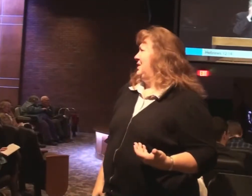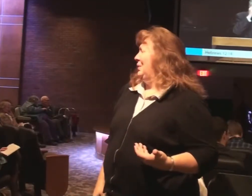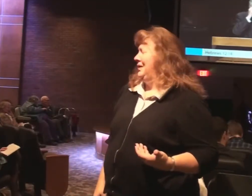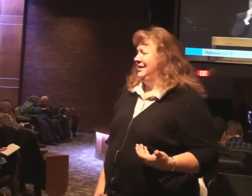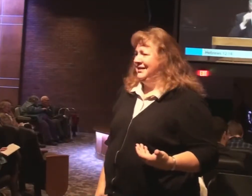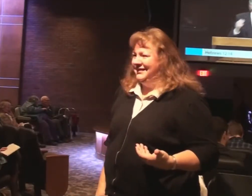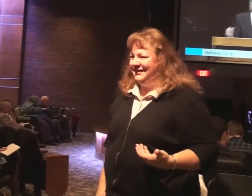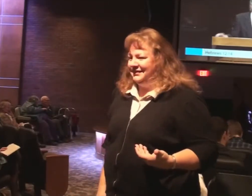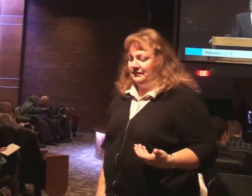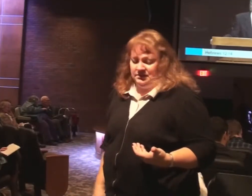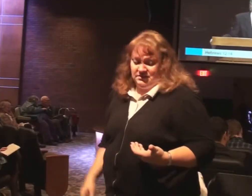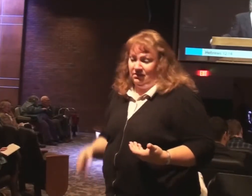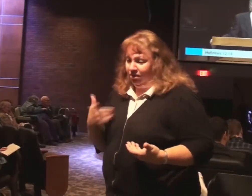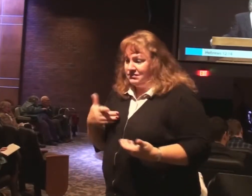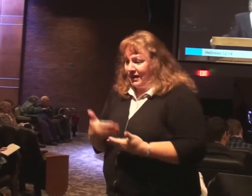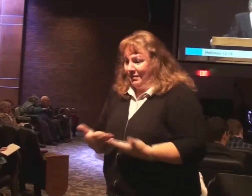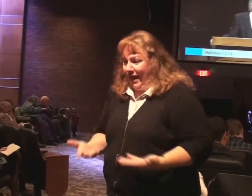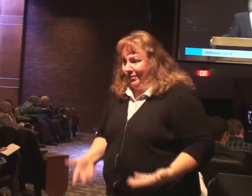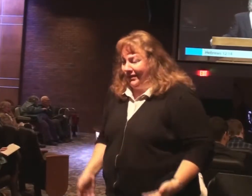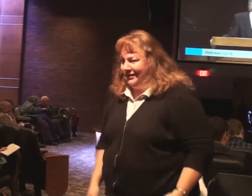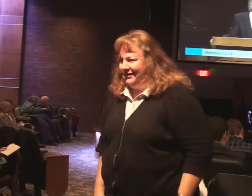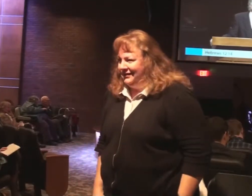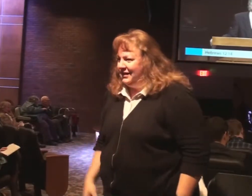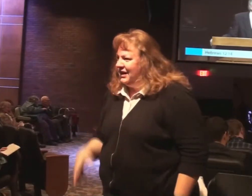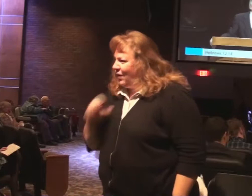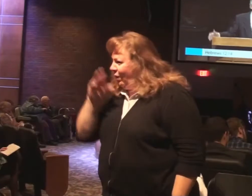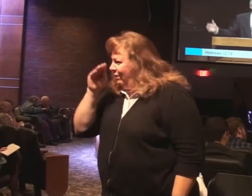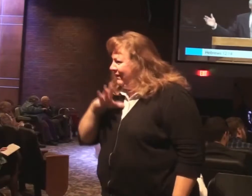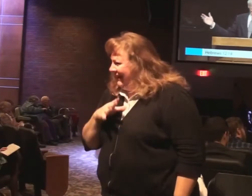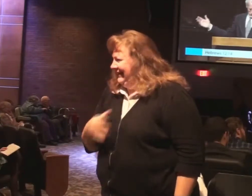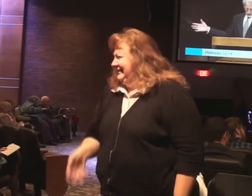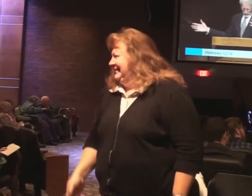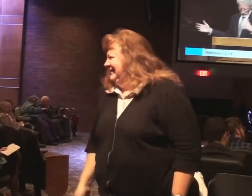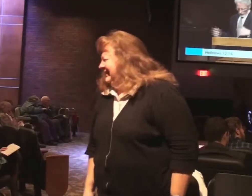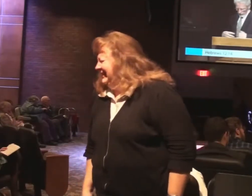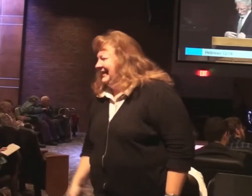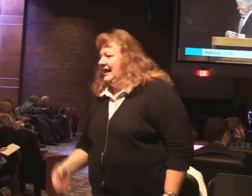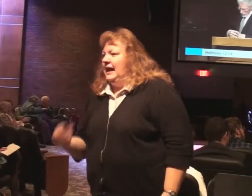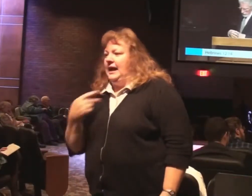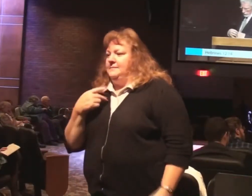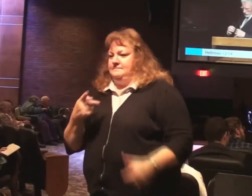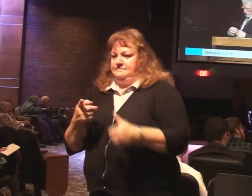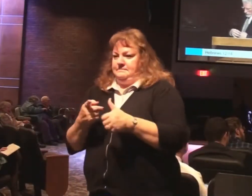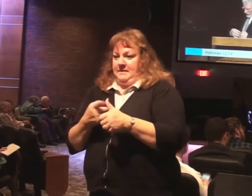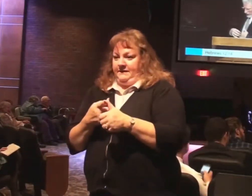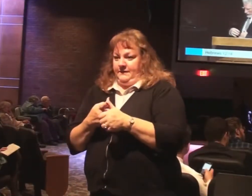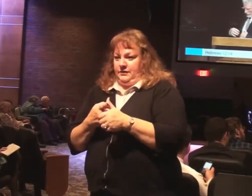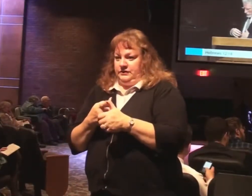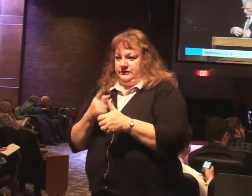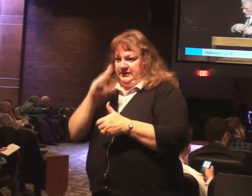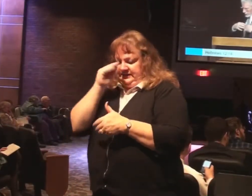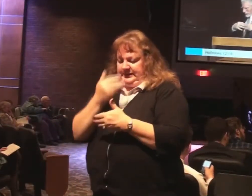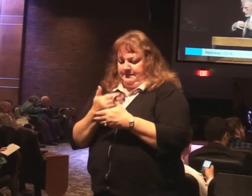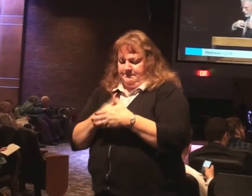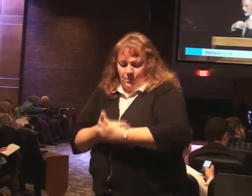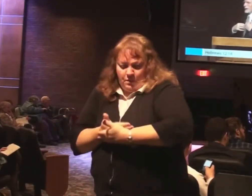Looks like a baby. I watched our first born born. came to church. People say what did you think?